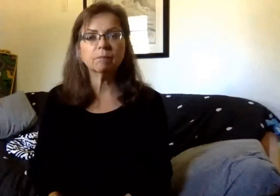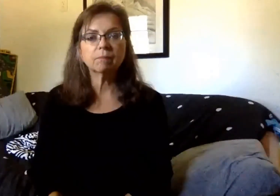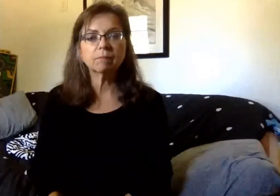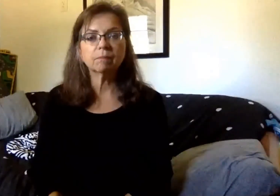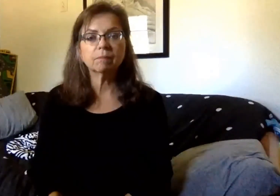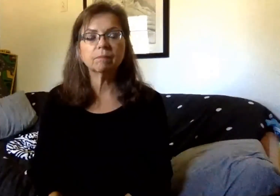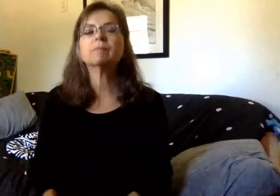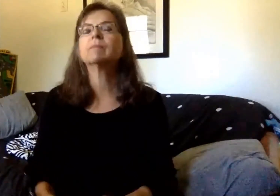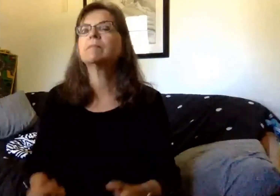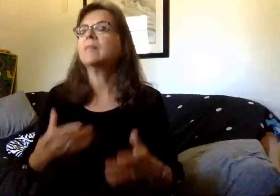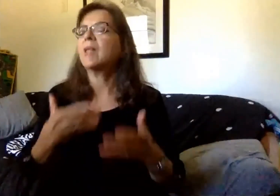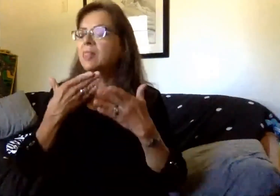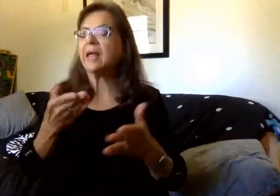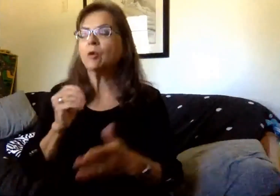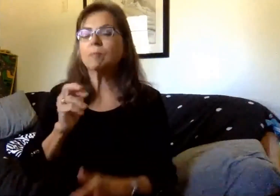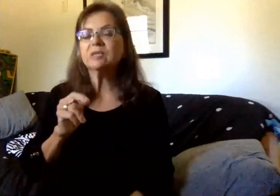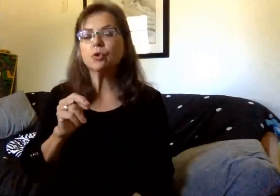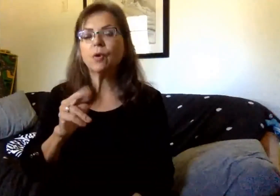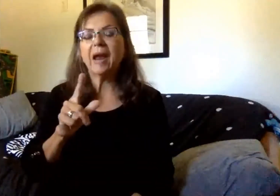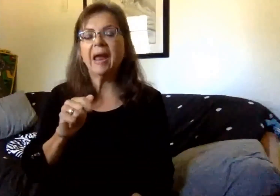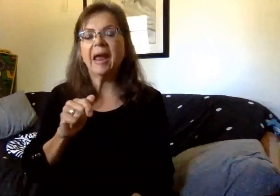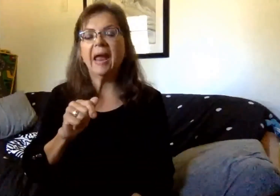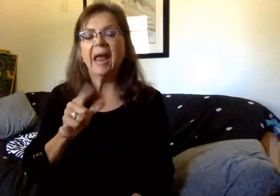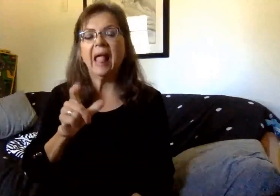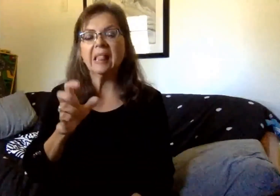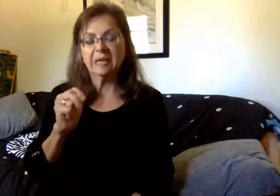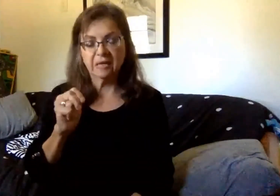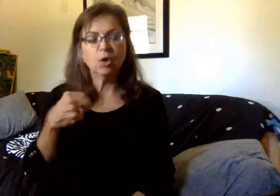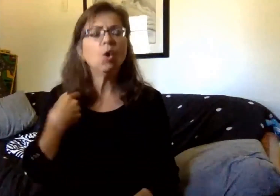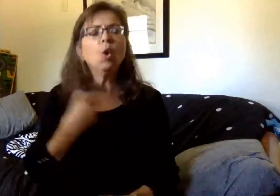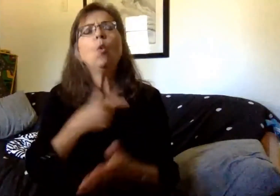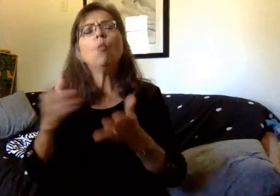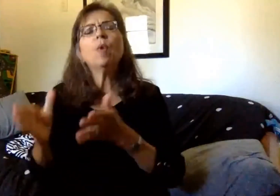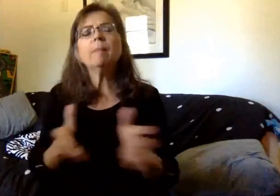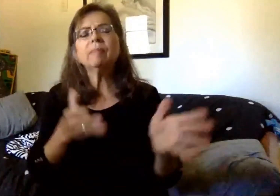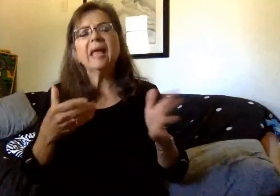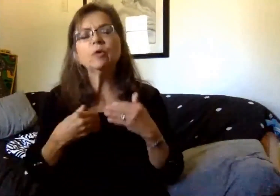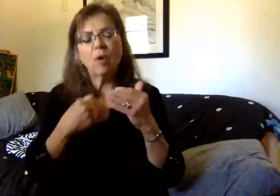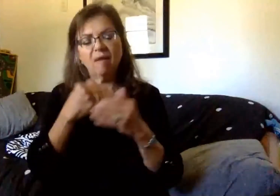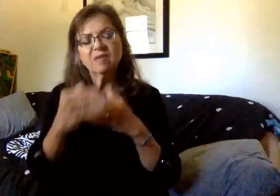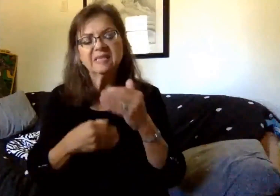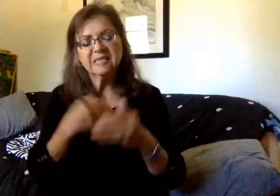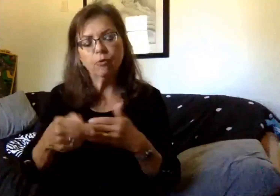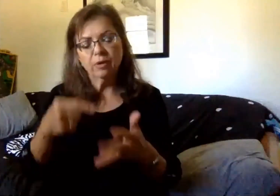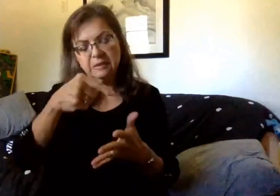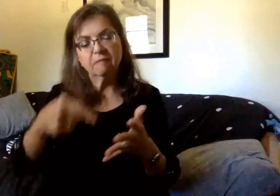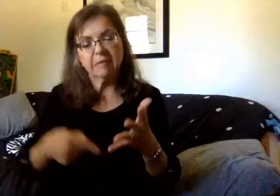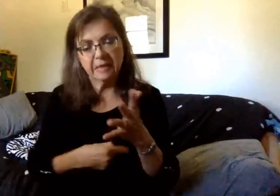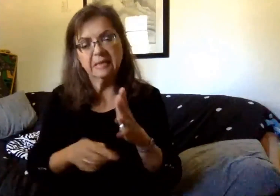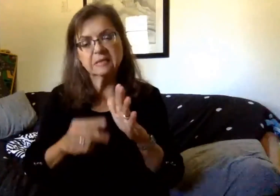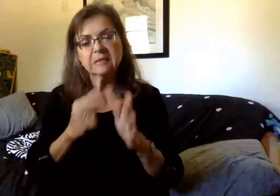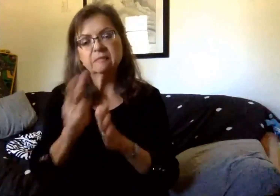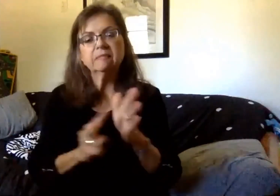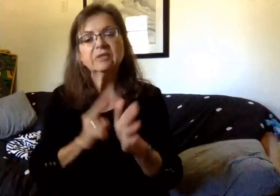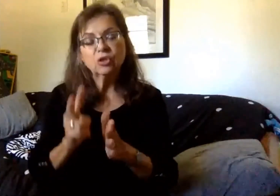Well, thank you Mr. Allen. So we plan to have a series of these including vignettes around entering into the buildings